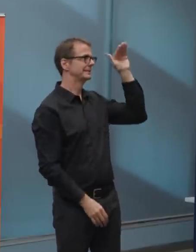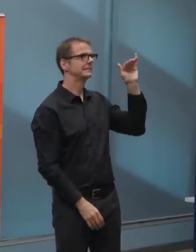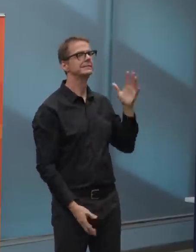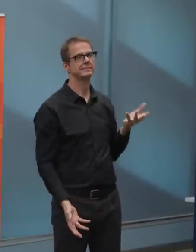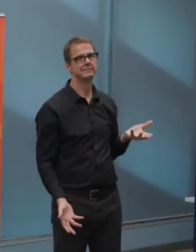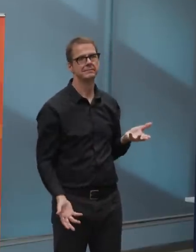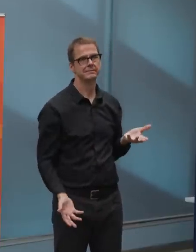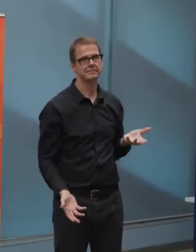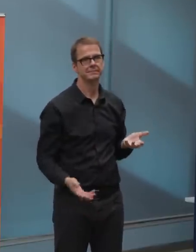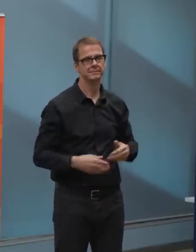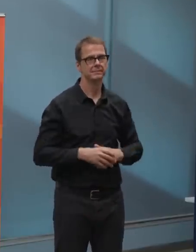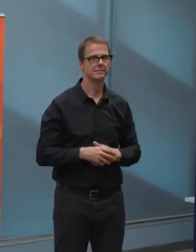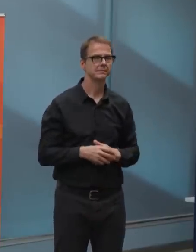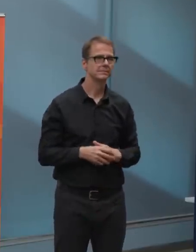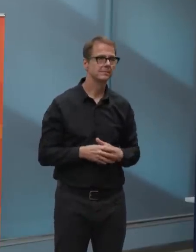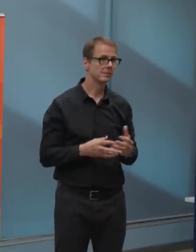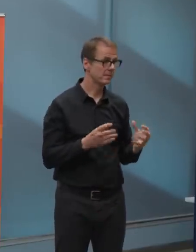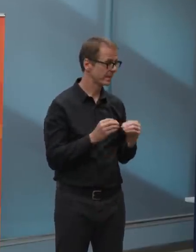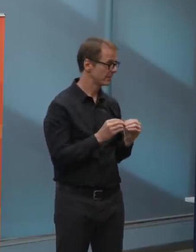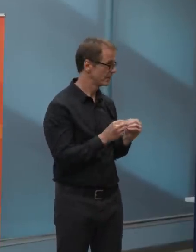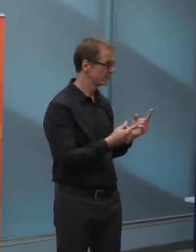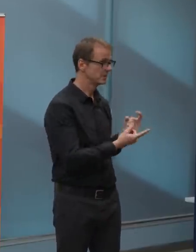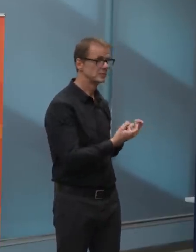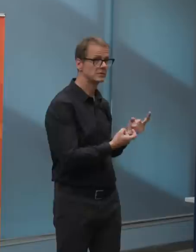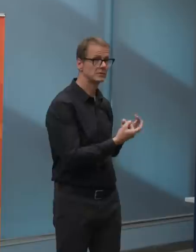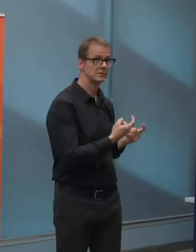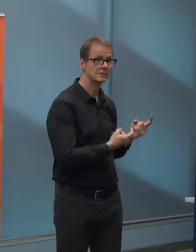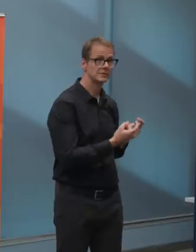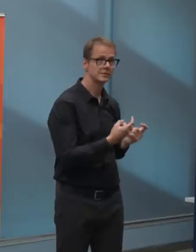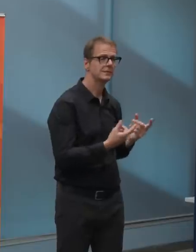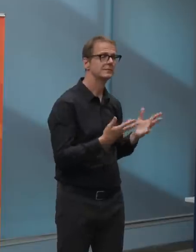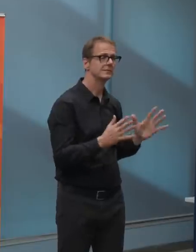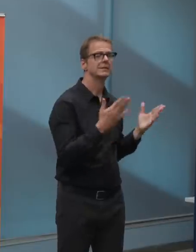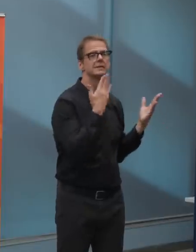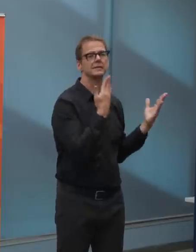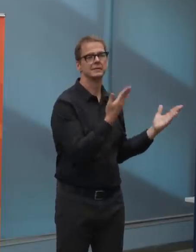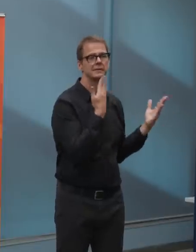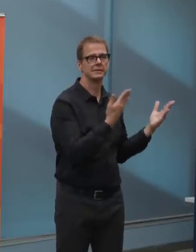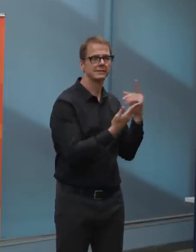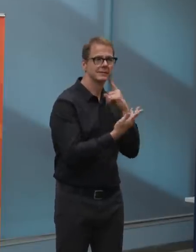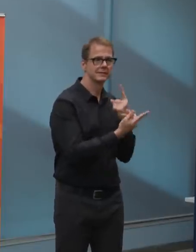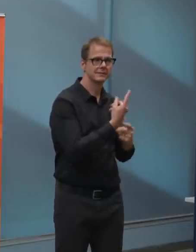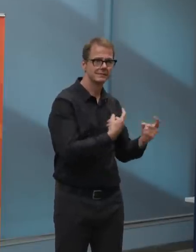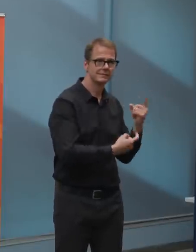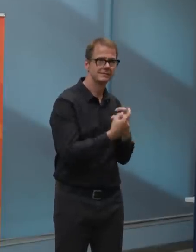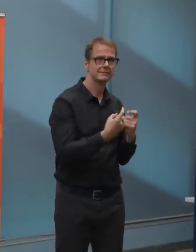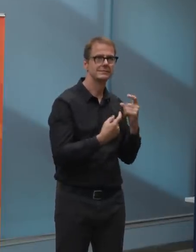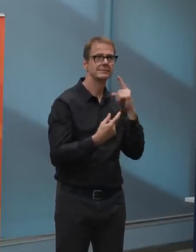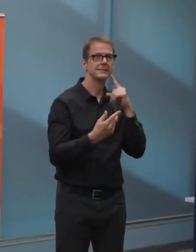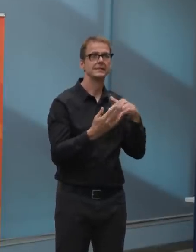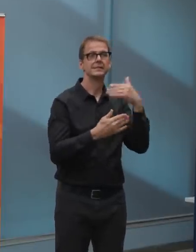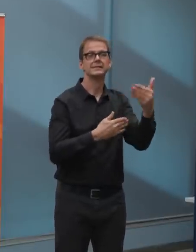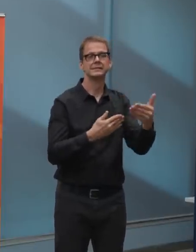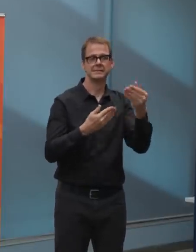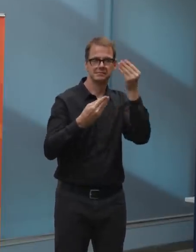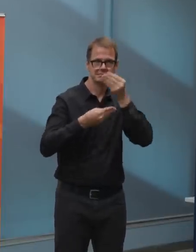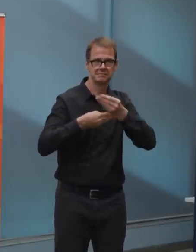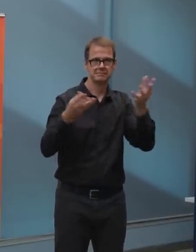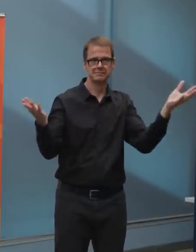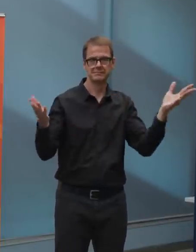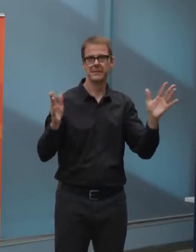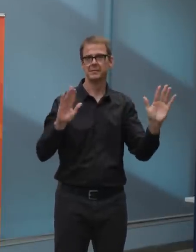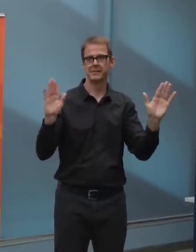I hear none. Thank you for being with us. We'll look forward to speaking with you next time. Appreciate you being here. Thanks, everyone.